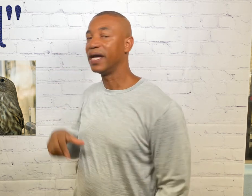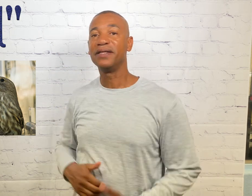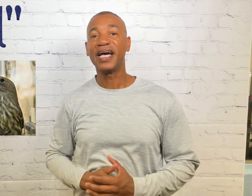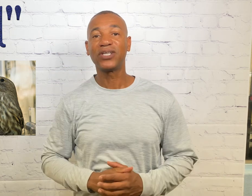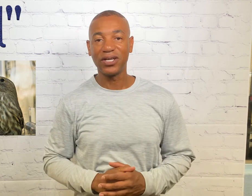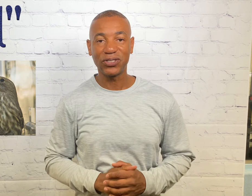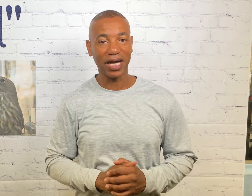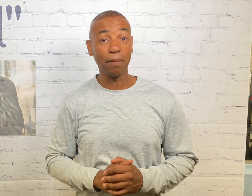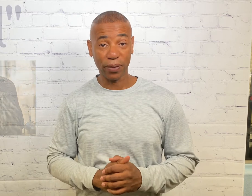That's how you sign bird.